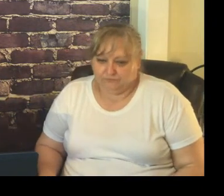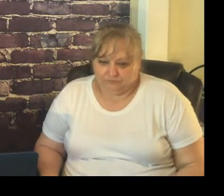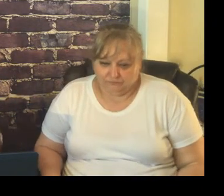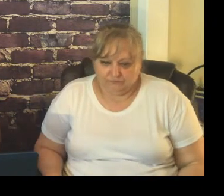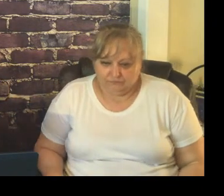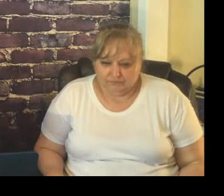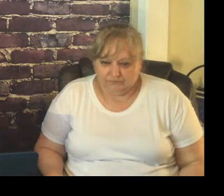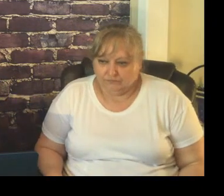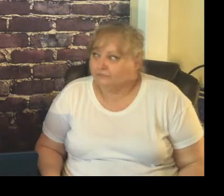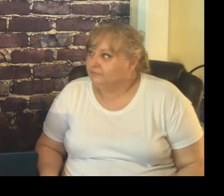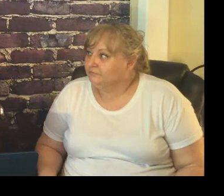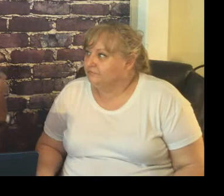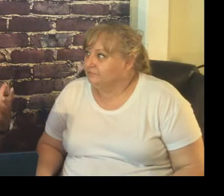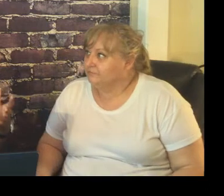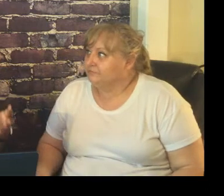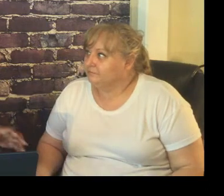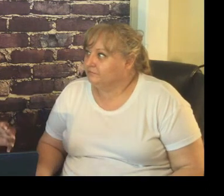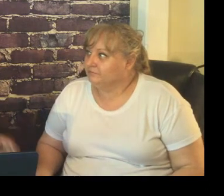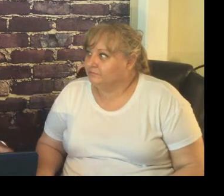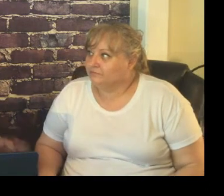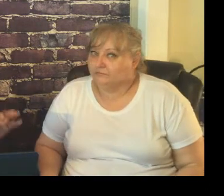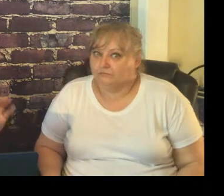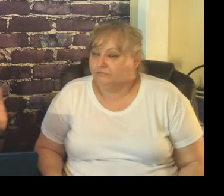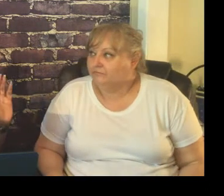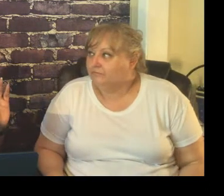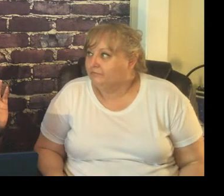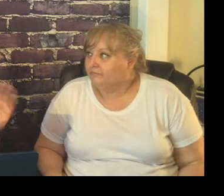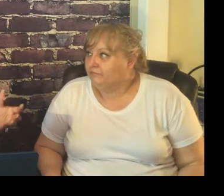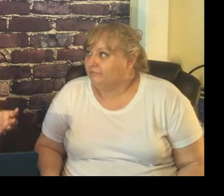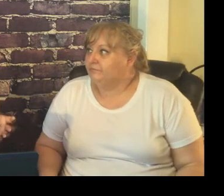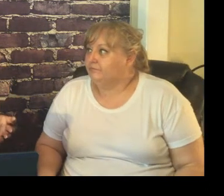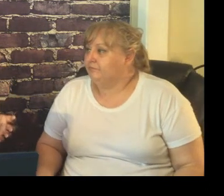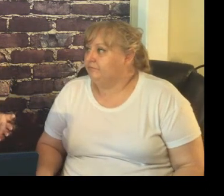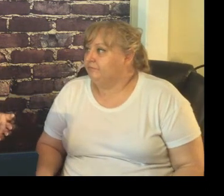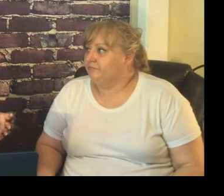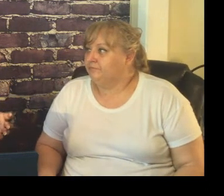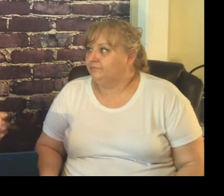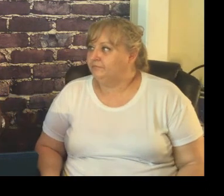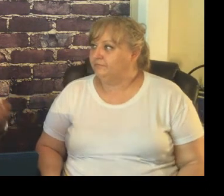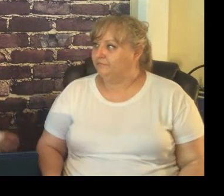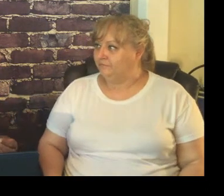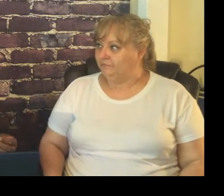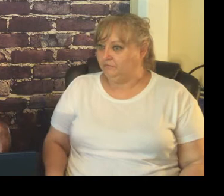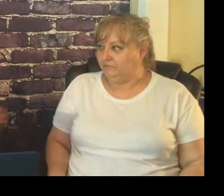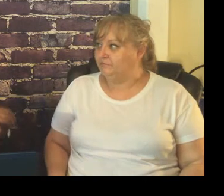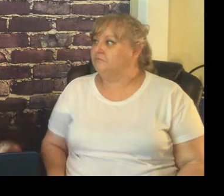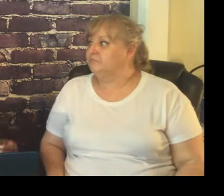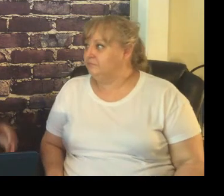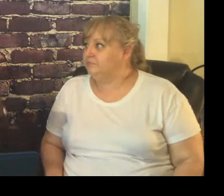know I've had students come from various religions that I didn't understand I